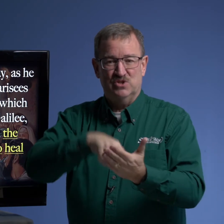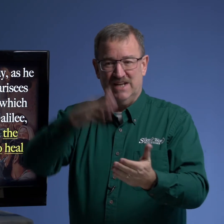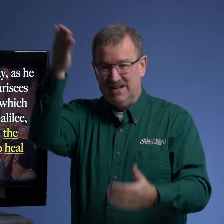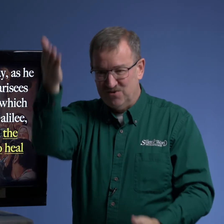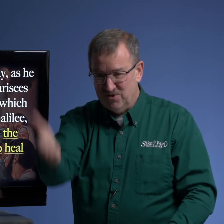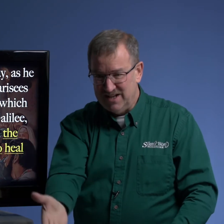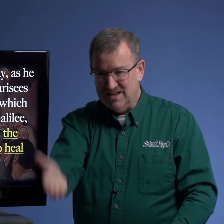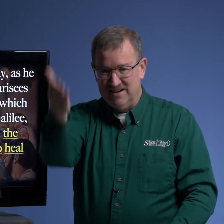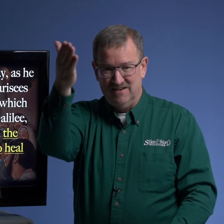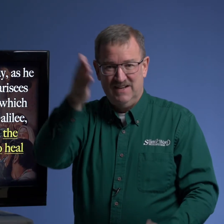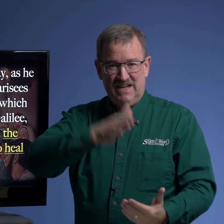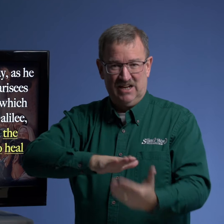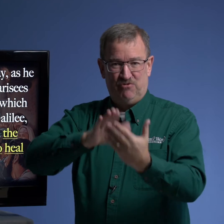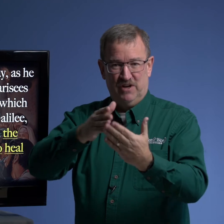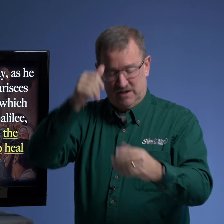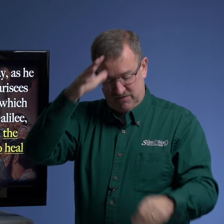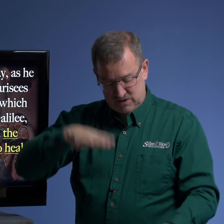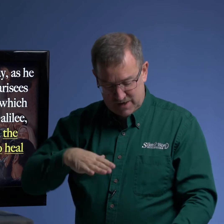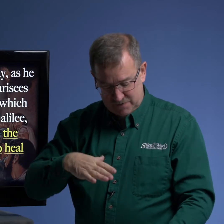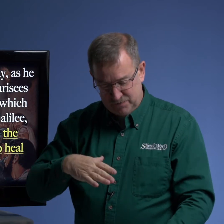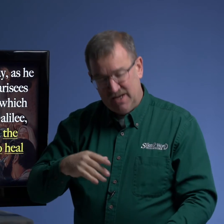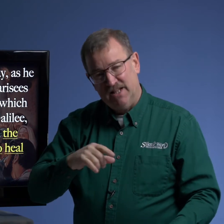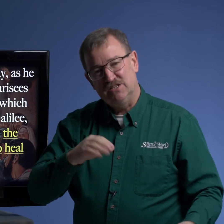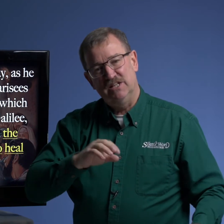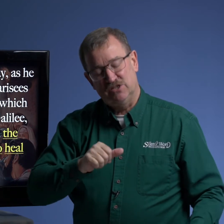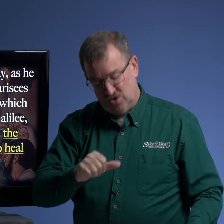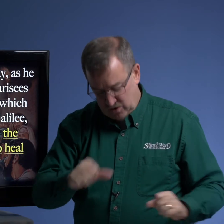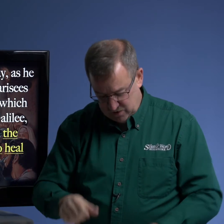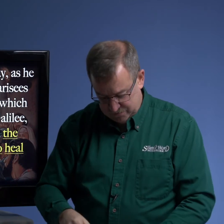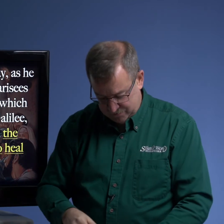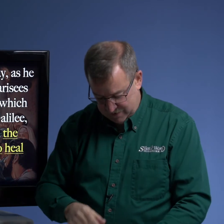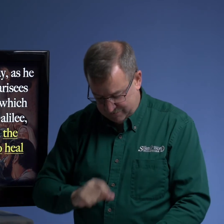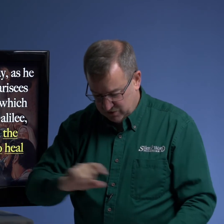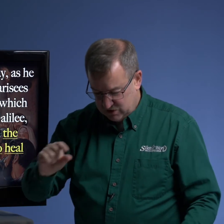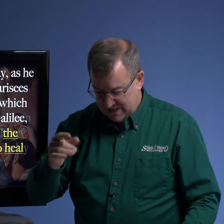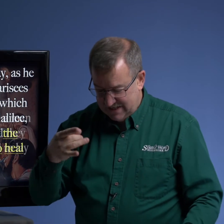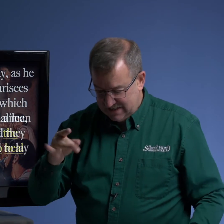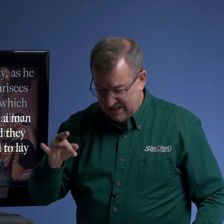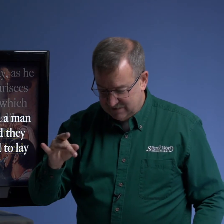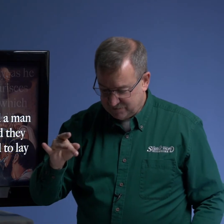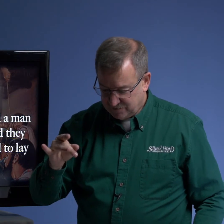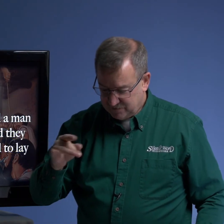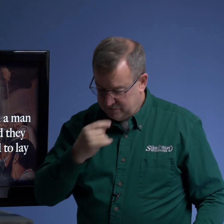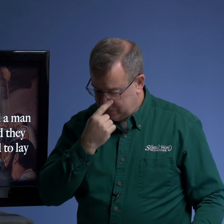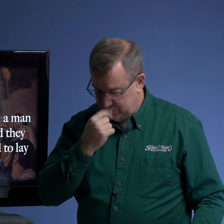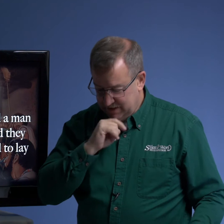standing right there in front of these men let's let's go on verse 18 it